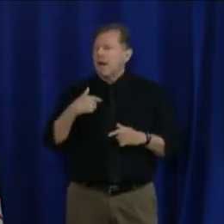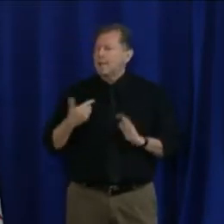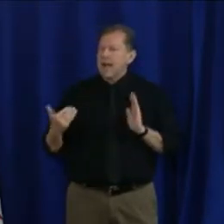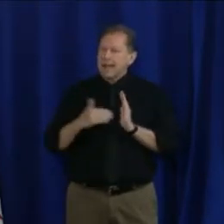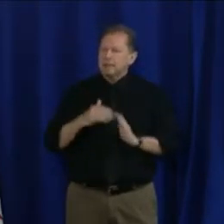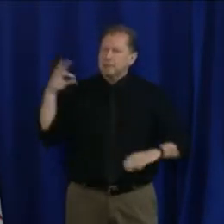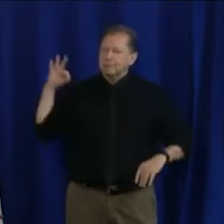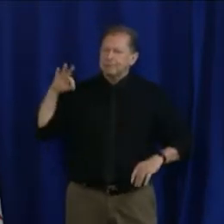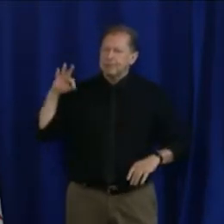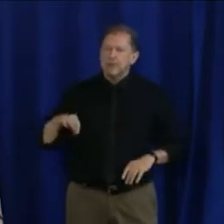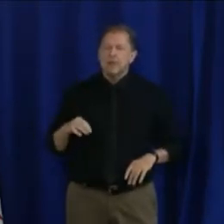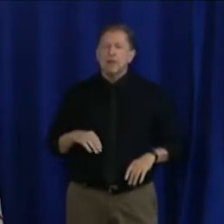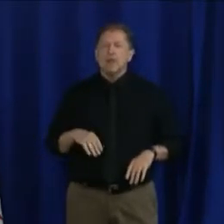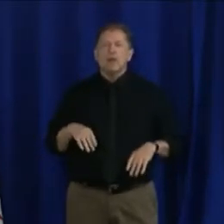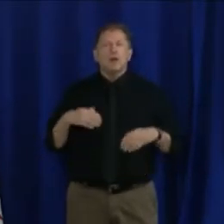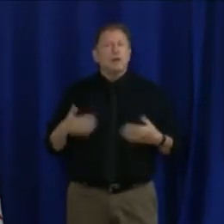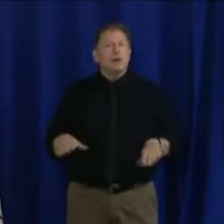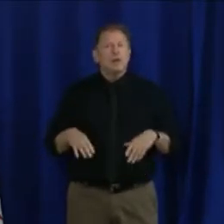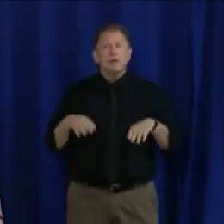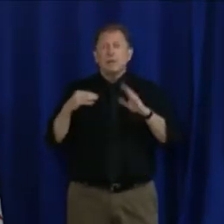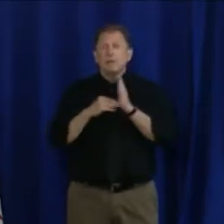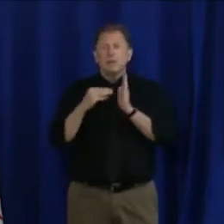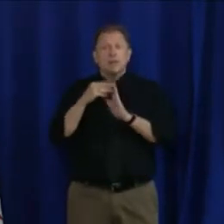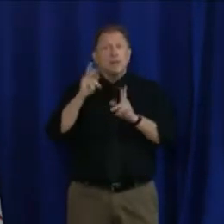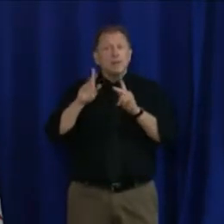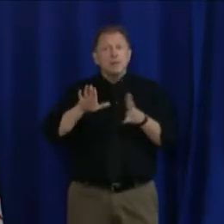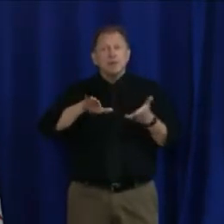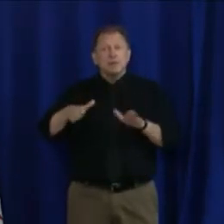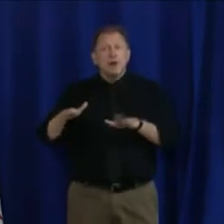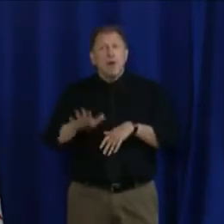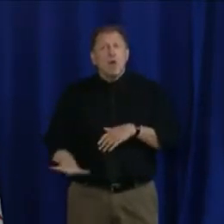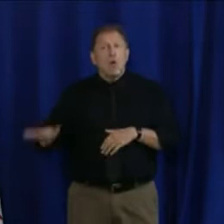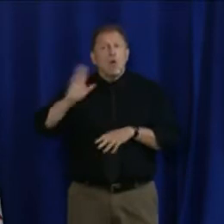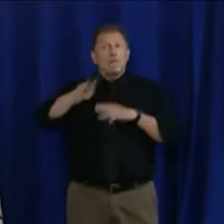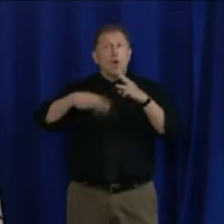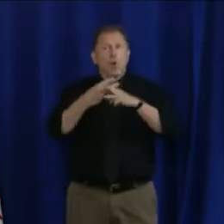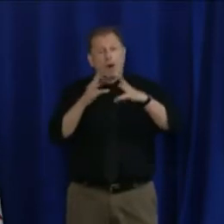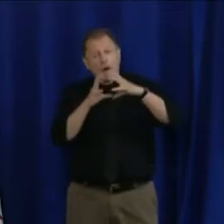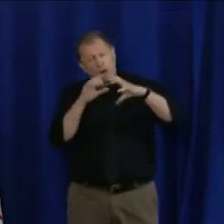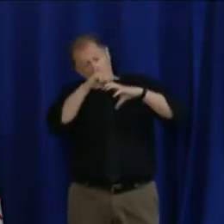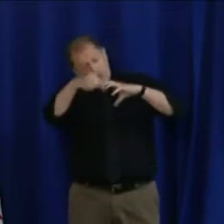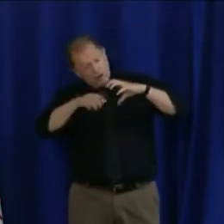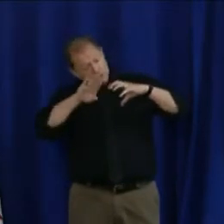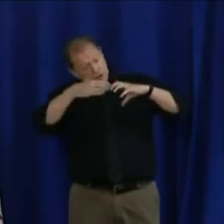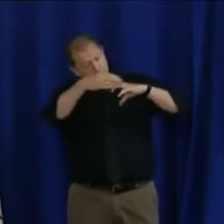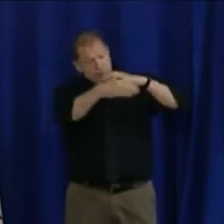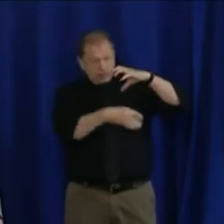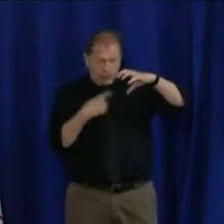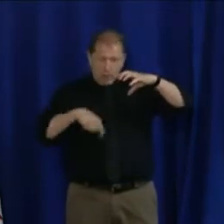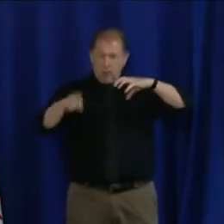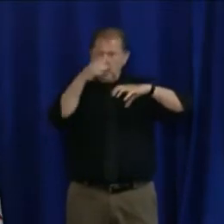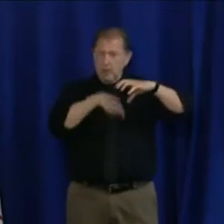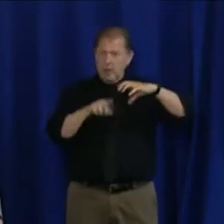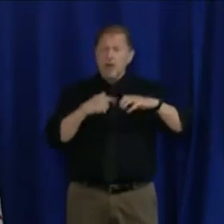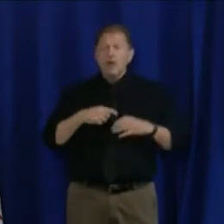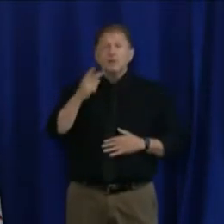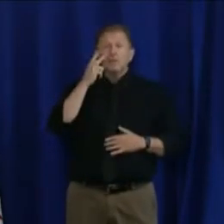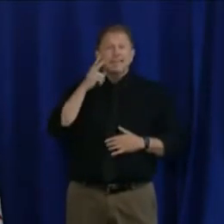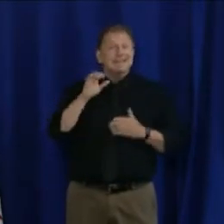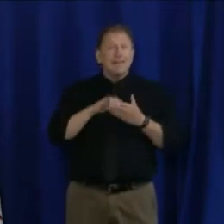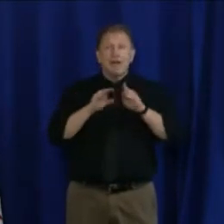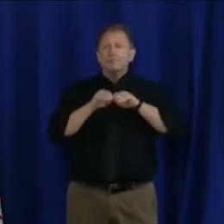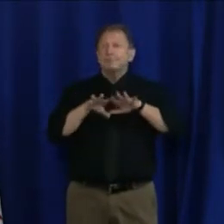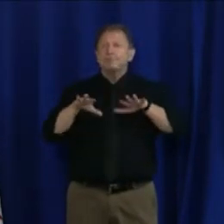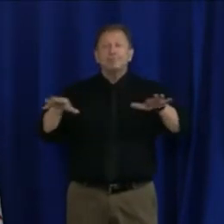millions of lives around the world. And unfortunately, we're seeing the consequences of that every single day.